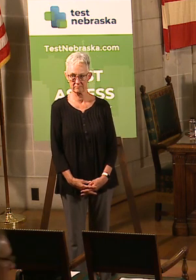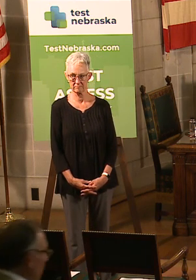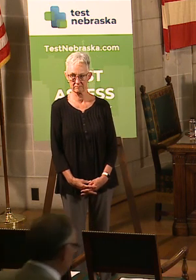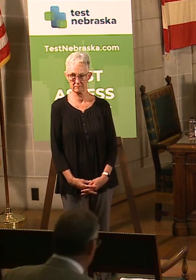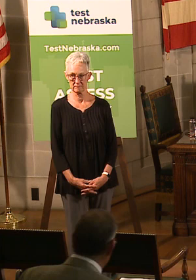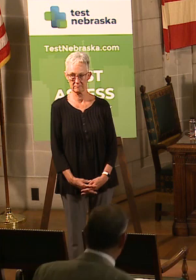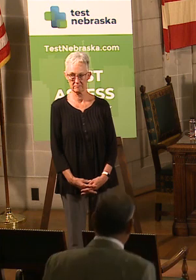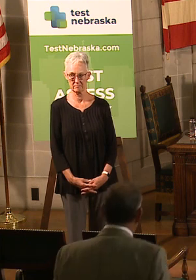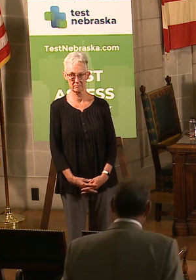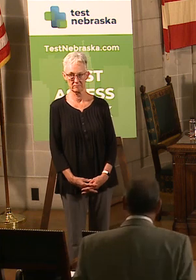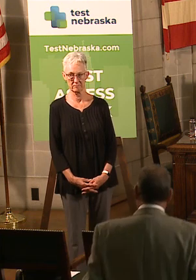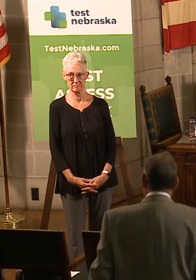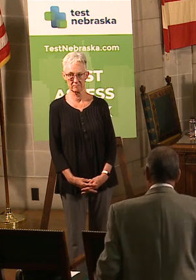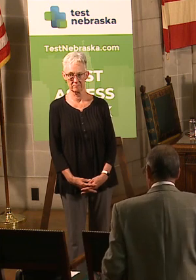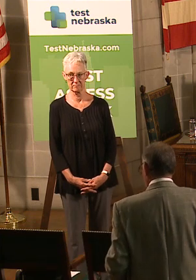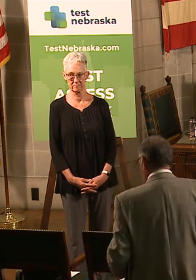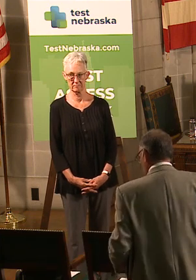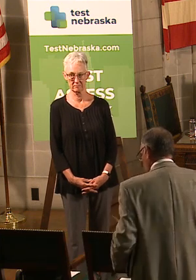All right.